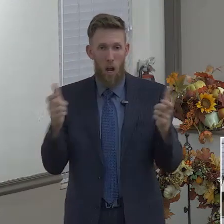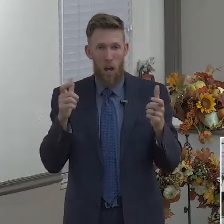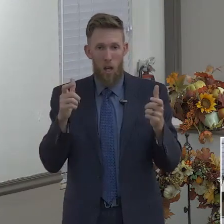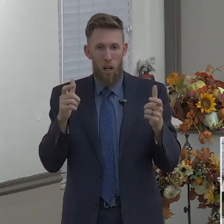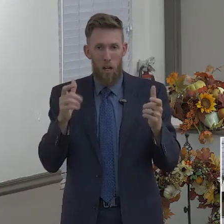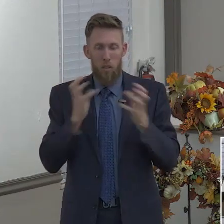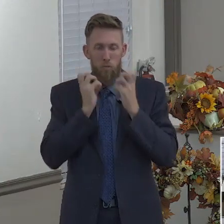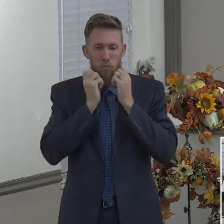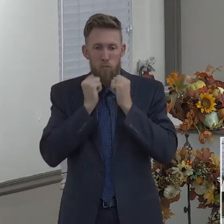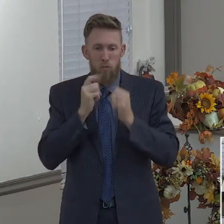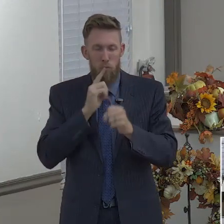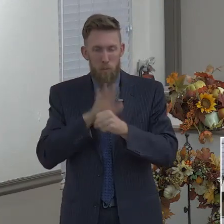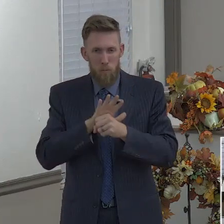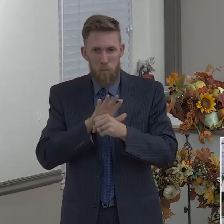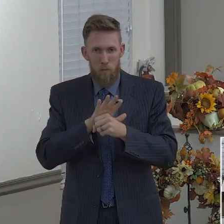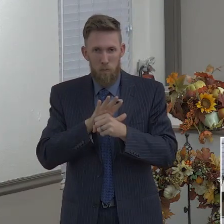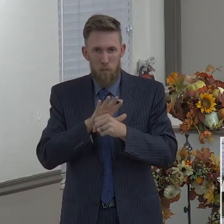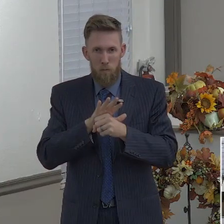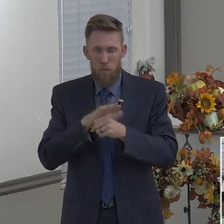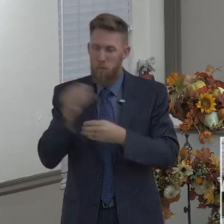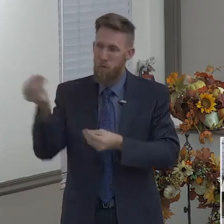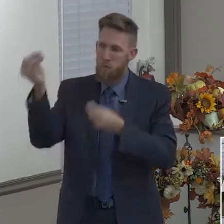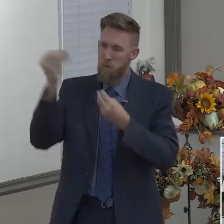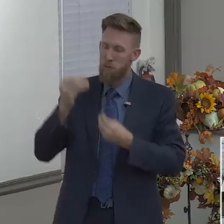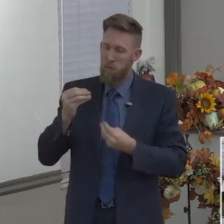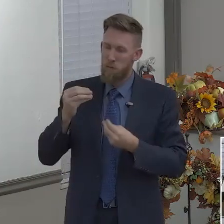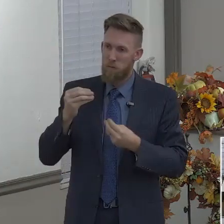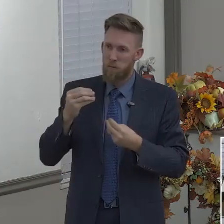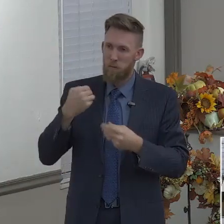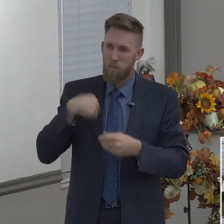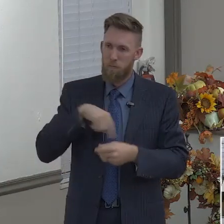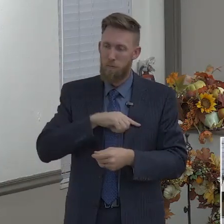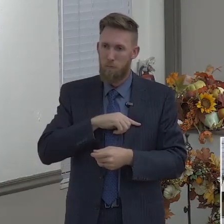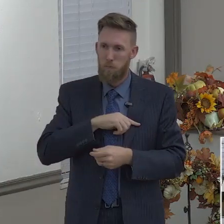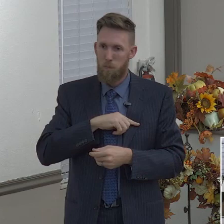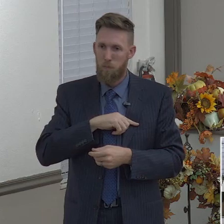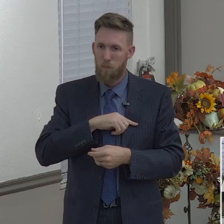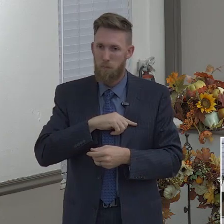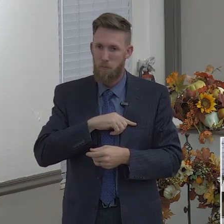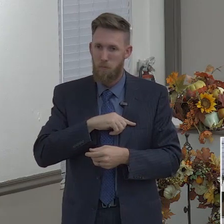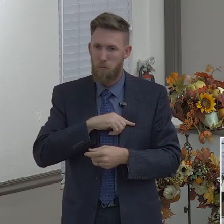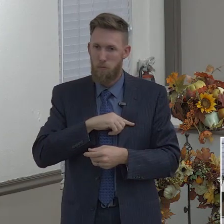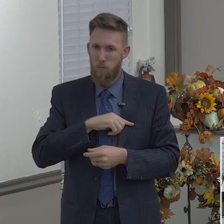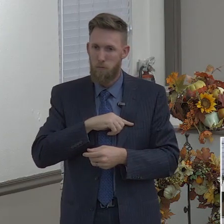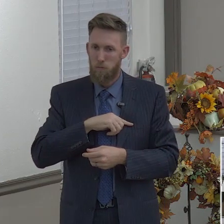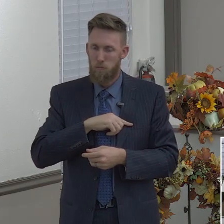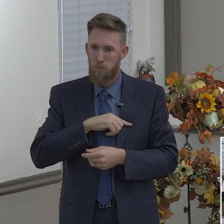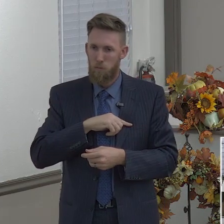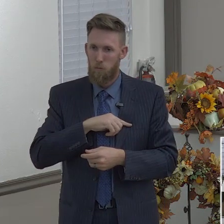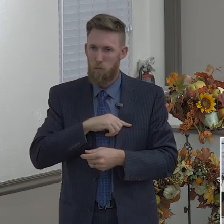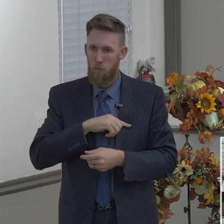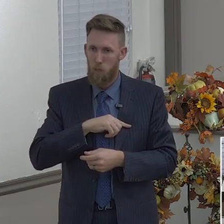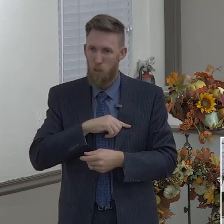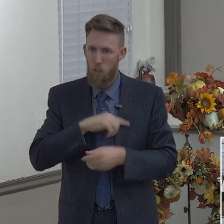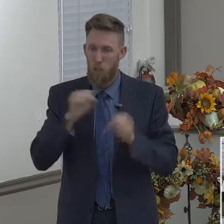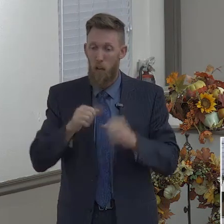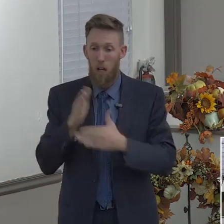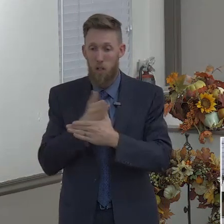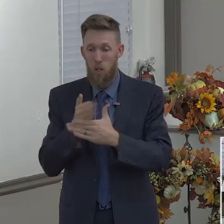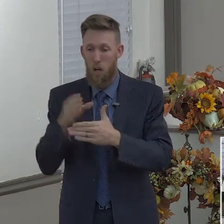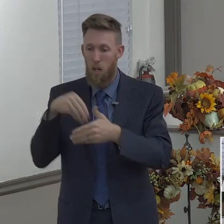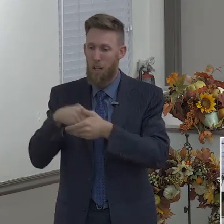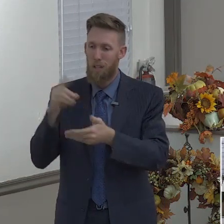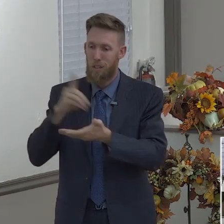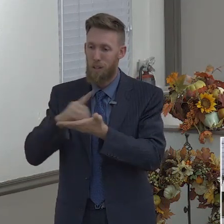great and precious promises, ye might be partakers of the divine nature, having escaped the corruption that is in the world